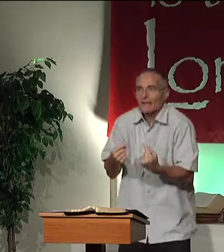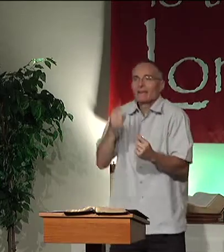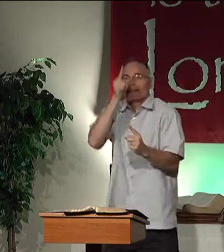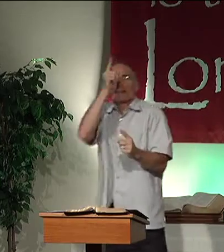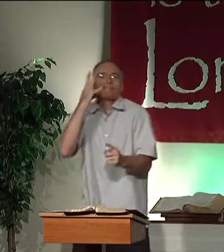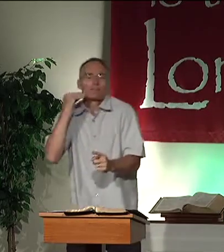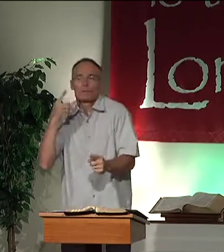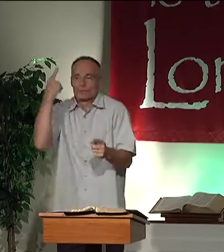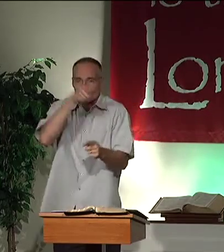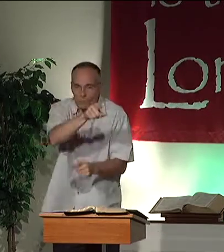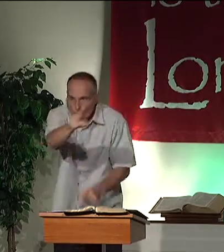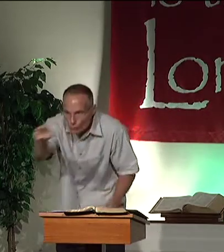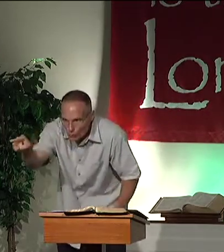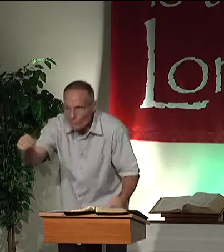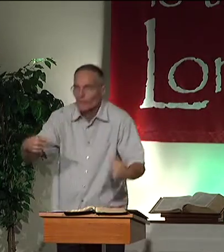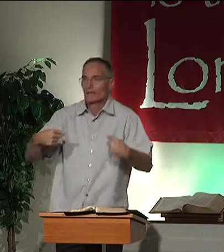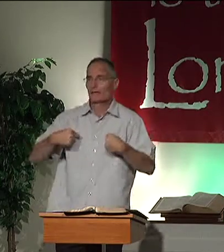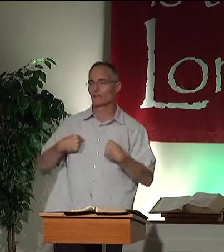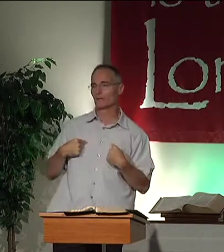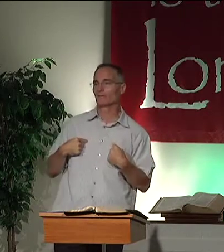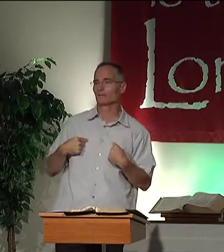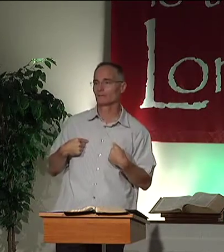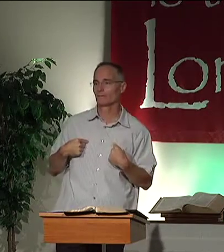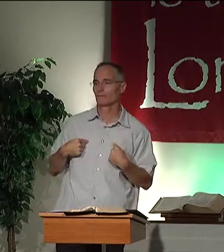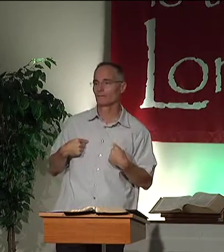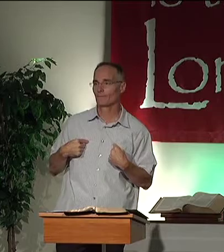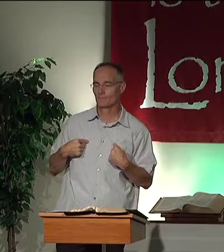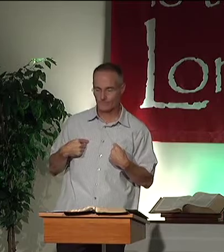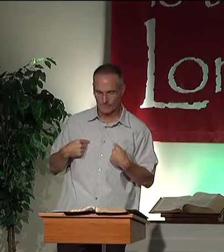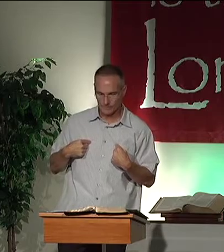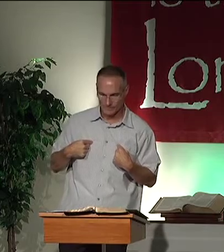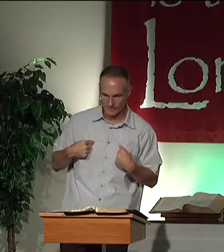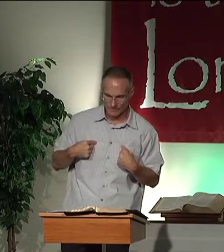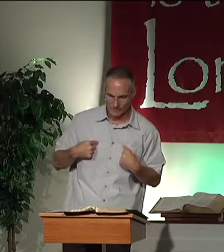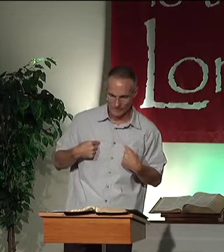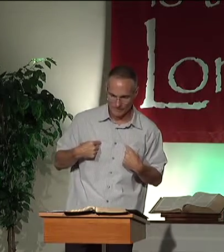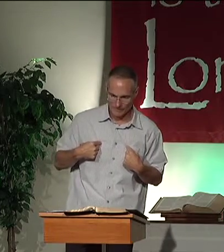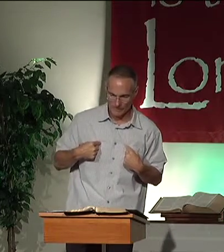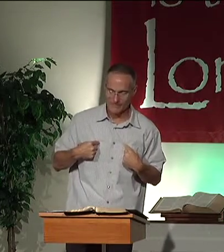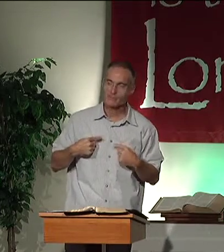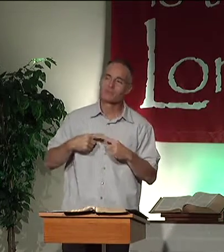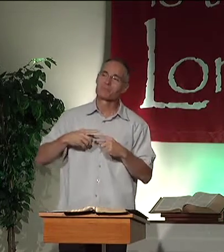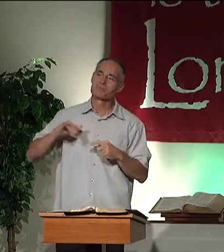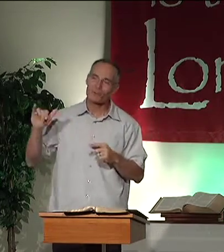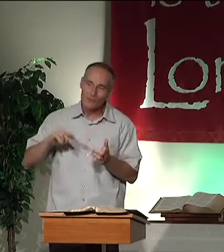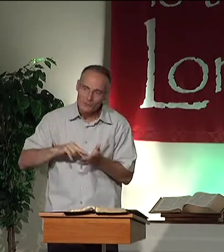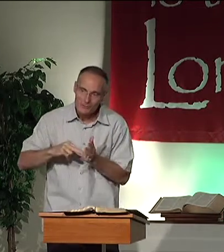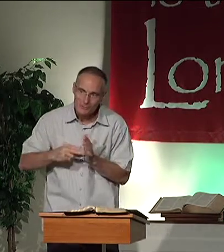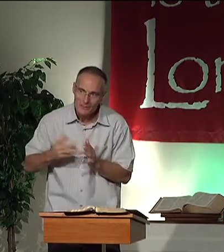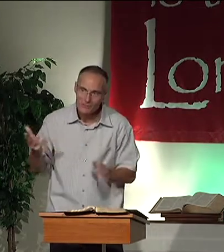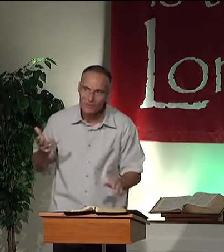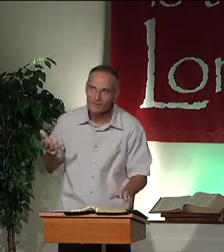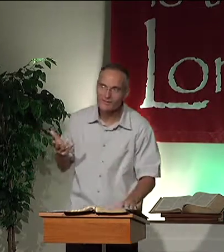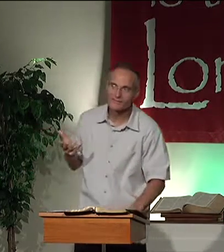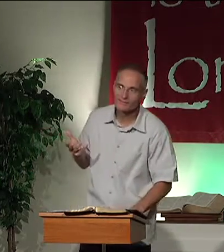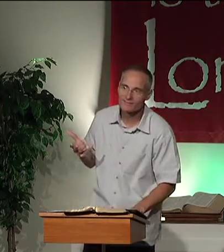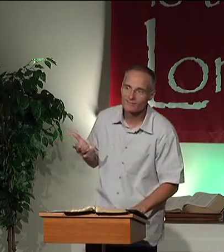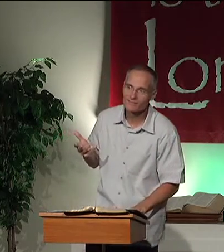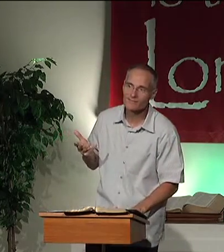me. The pain he experienced was for you and for me. But that also